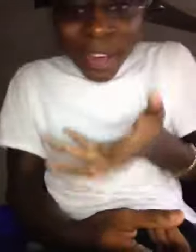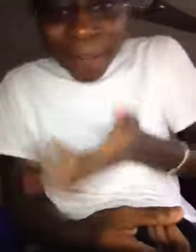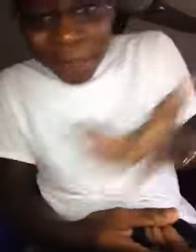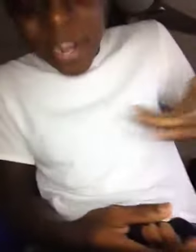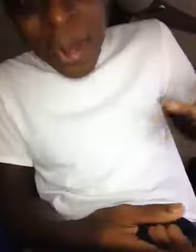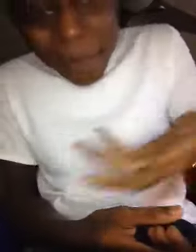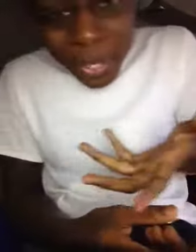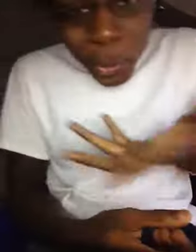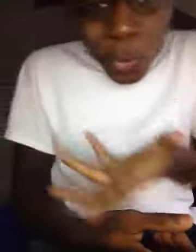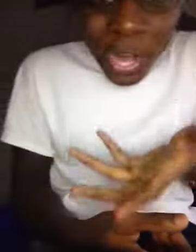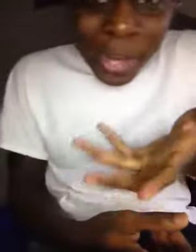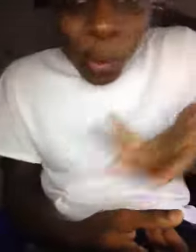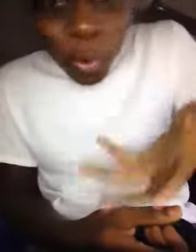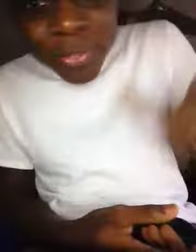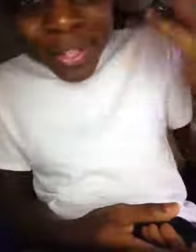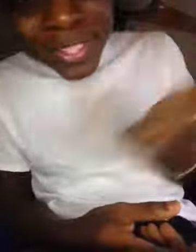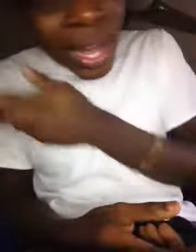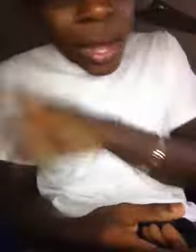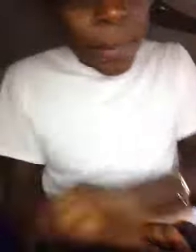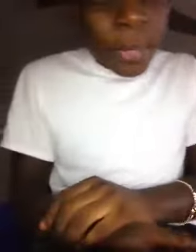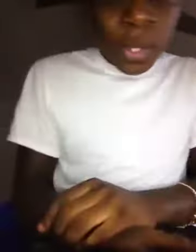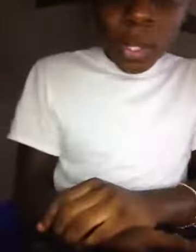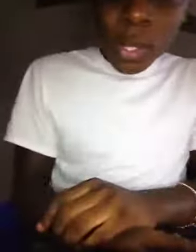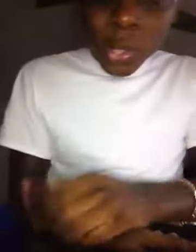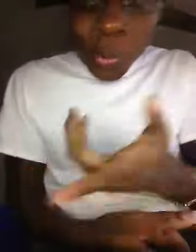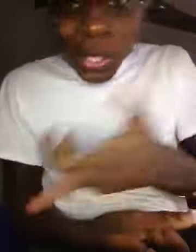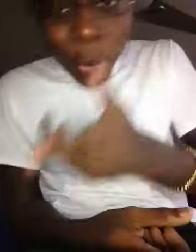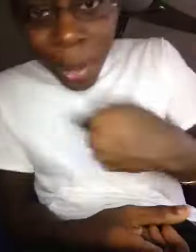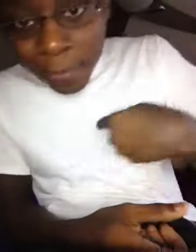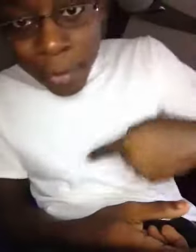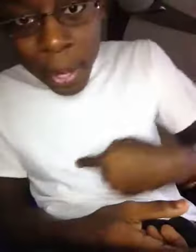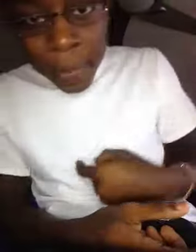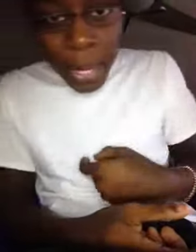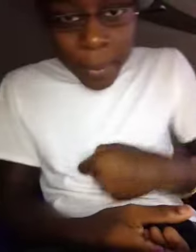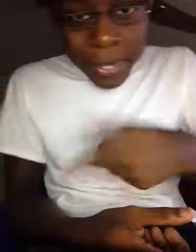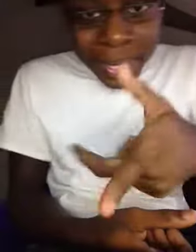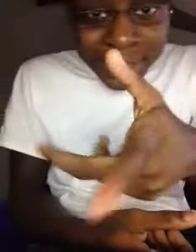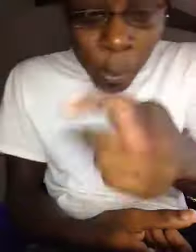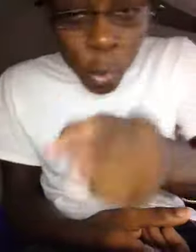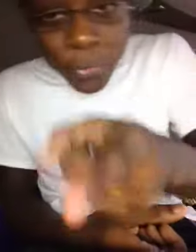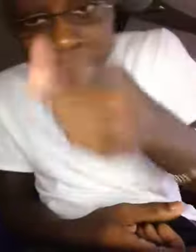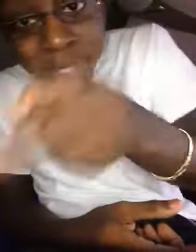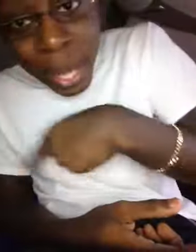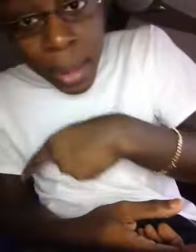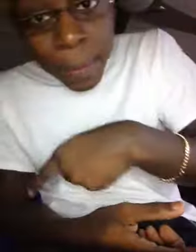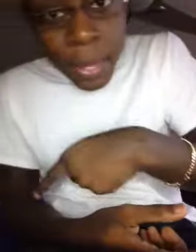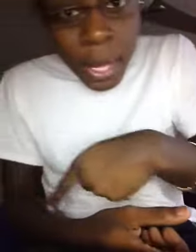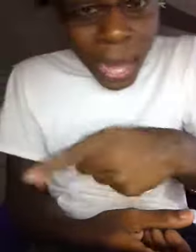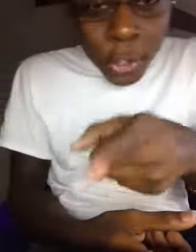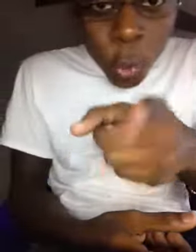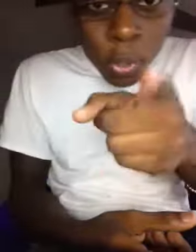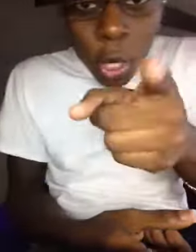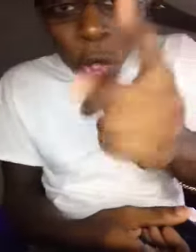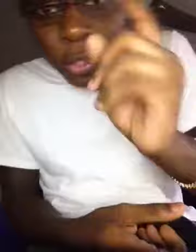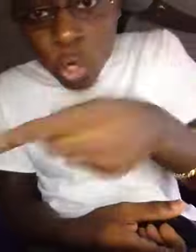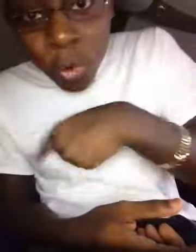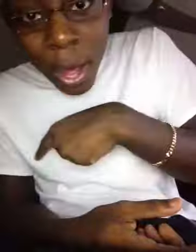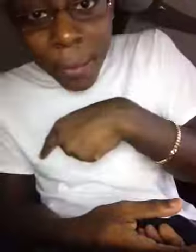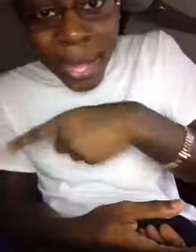got a vibe, then you gotta work the time, don't kill my vibe, because I'm worth the time, I don't wanna cause a crime, I